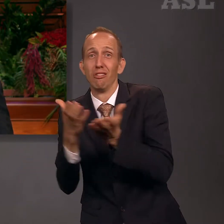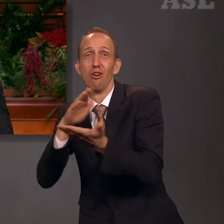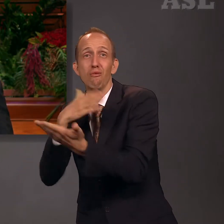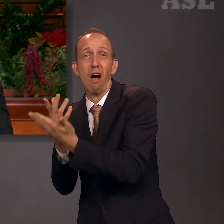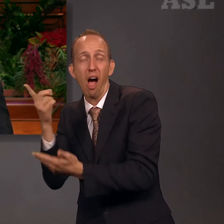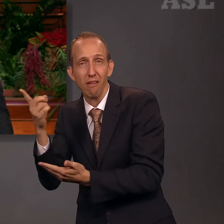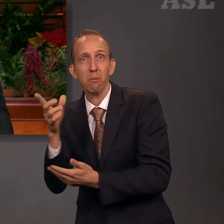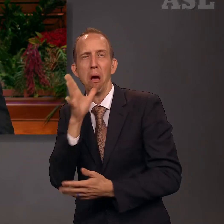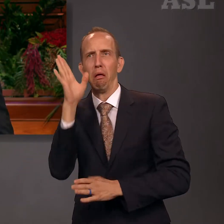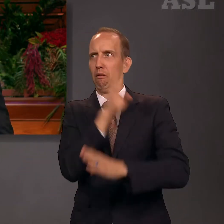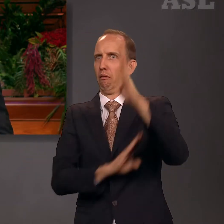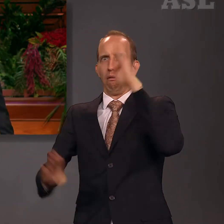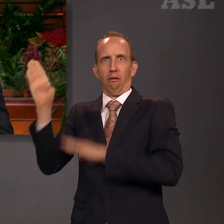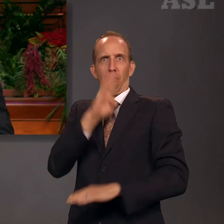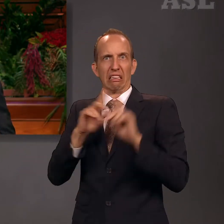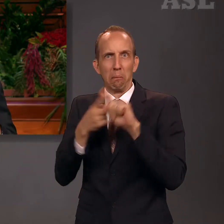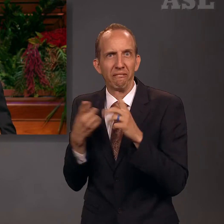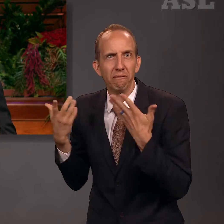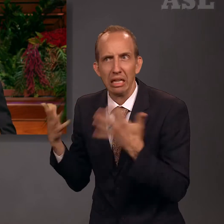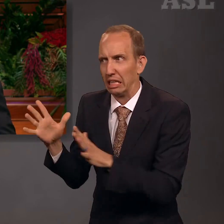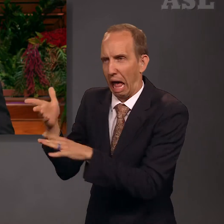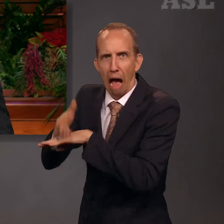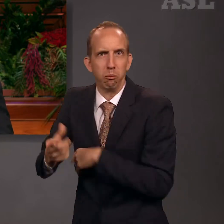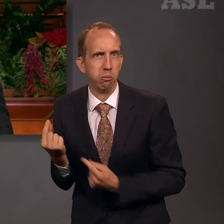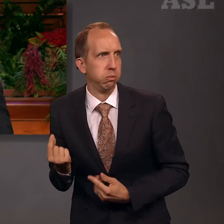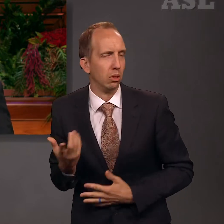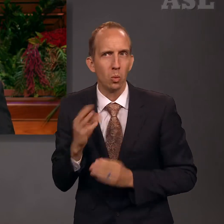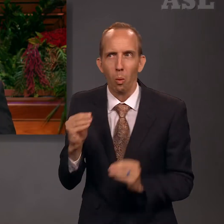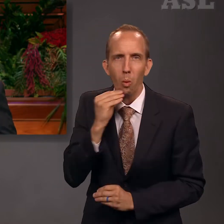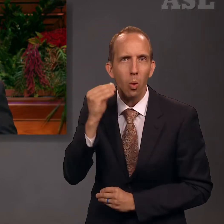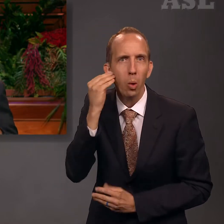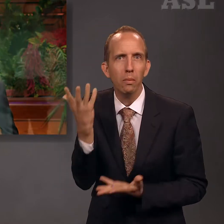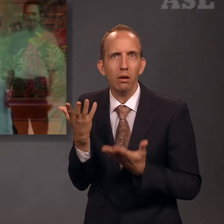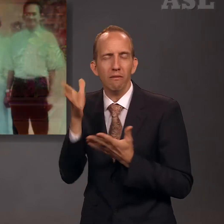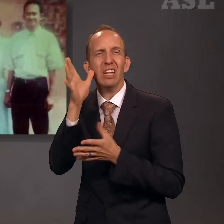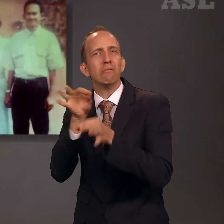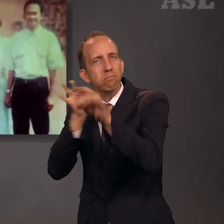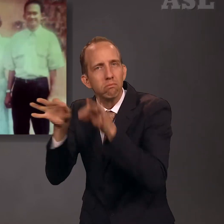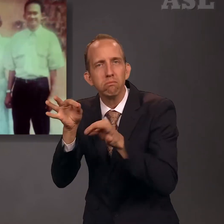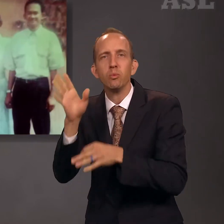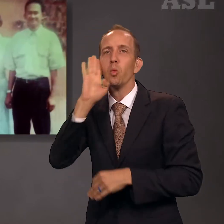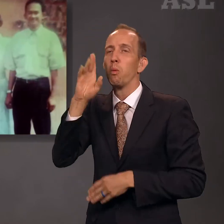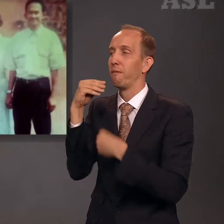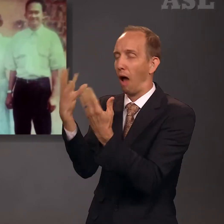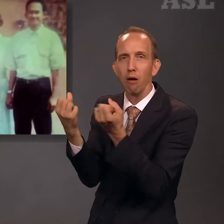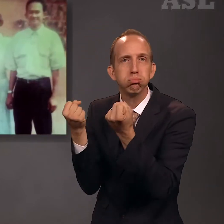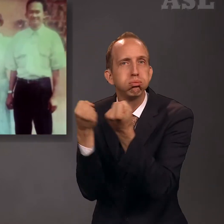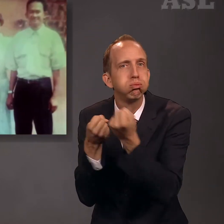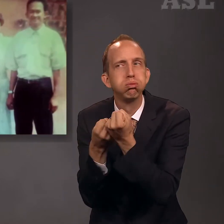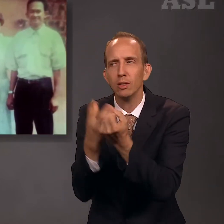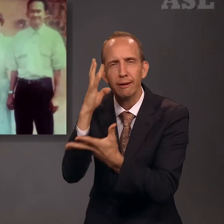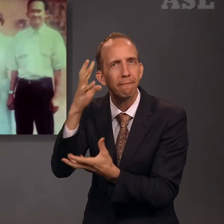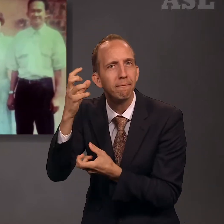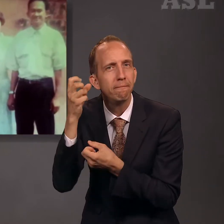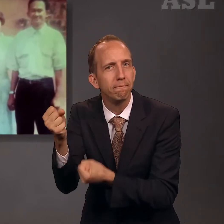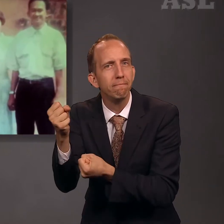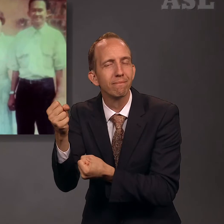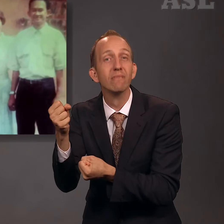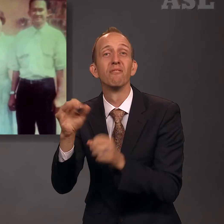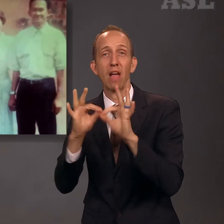her that the Lord would provide. They were sealed as a family for time and all eternity in the temple